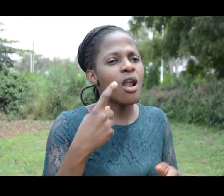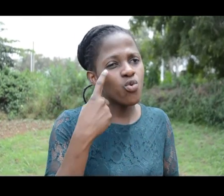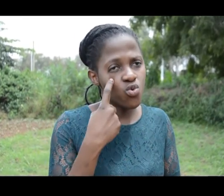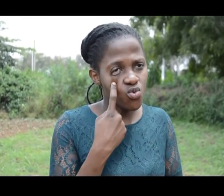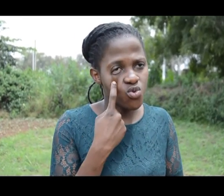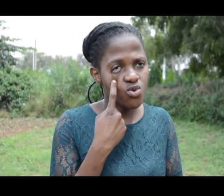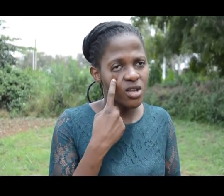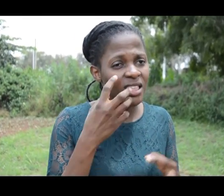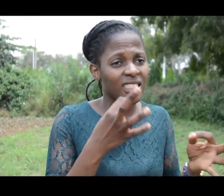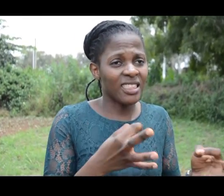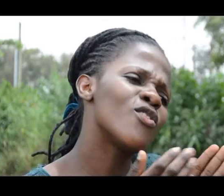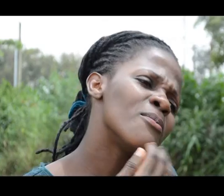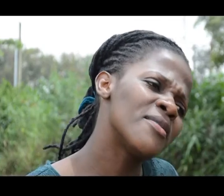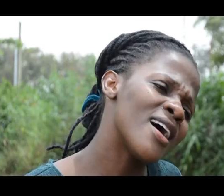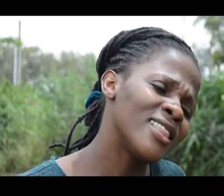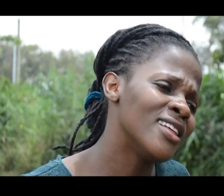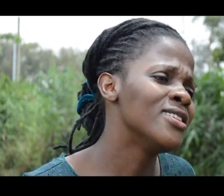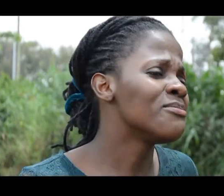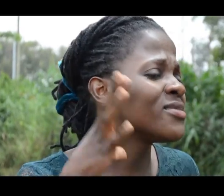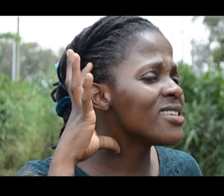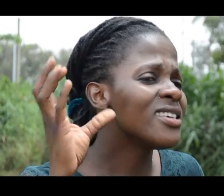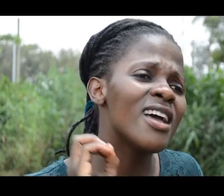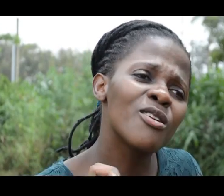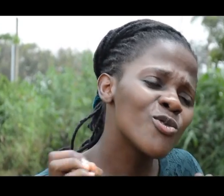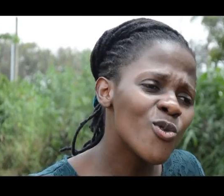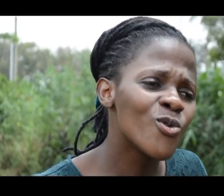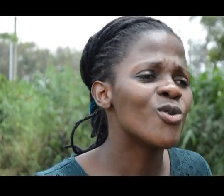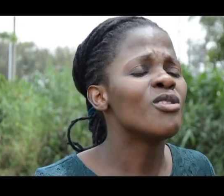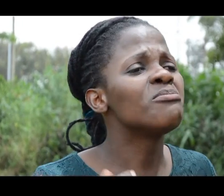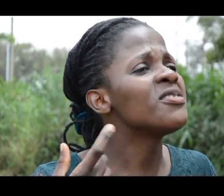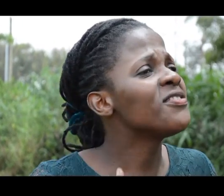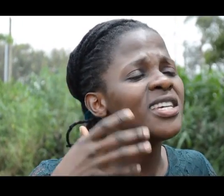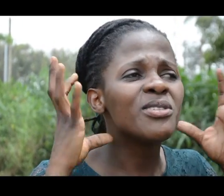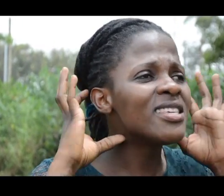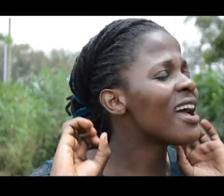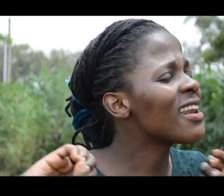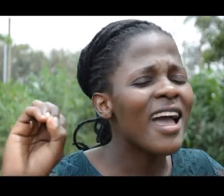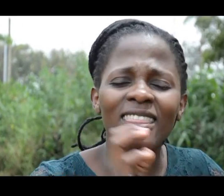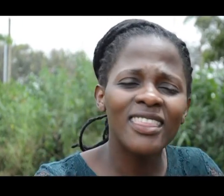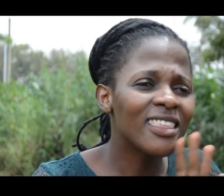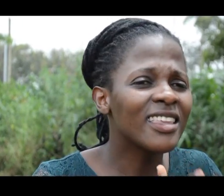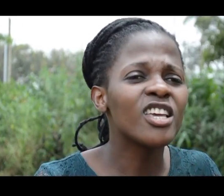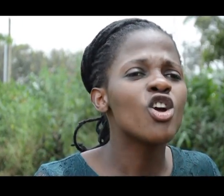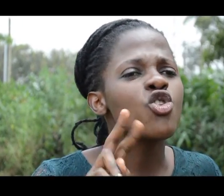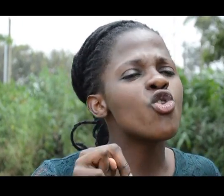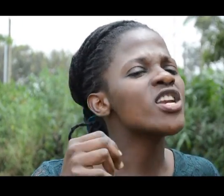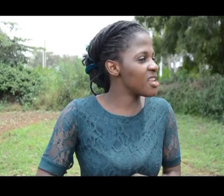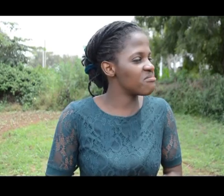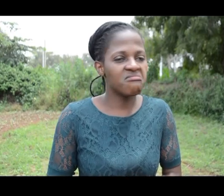they underlook different things. You see, for example, if someone is deaf, they said they